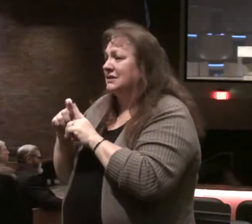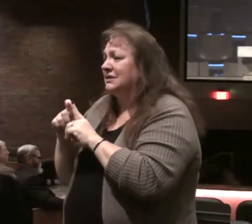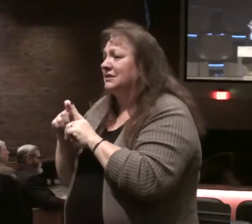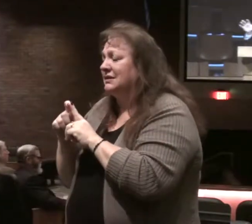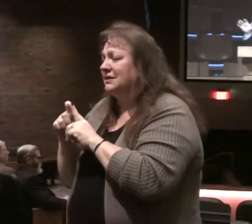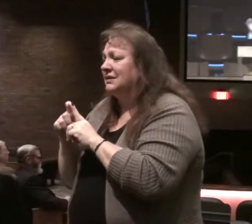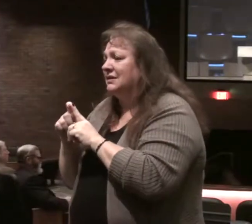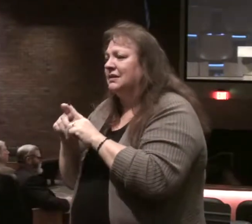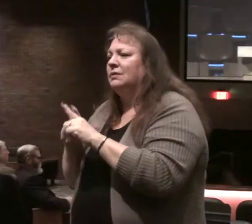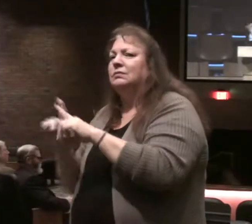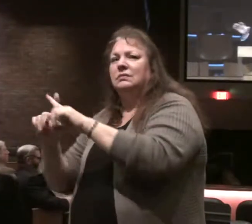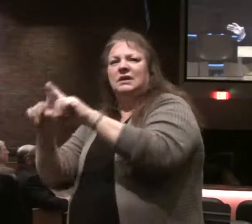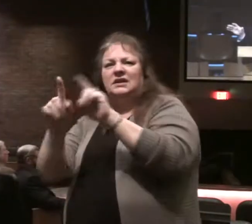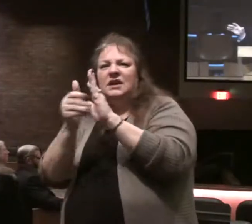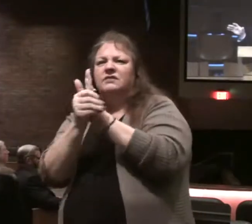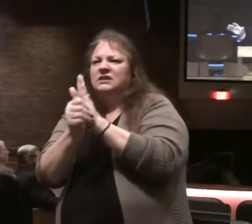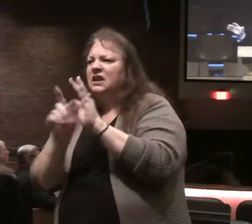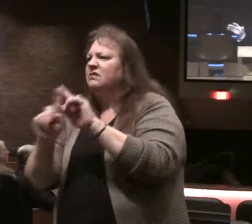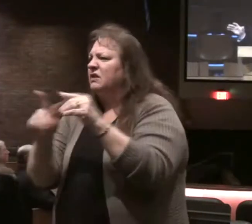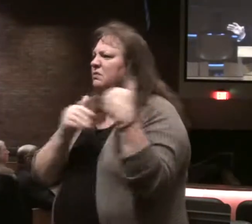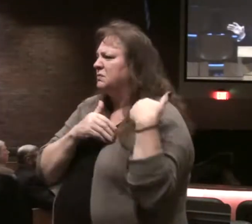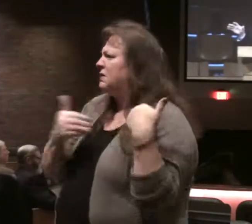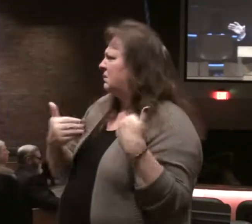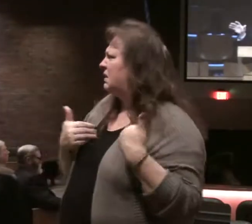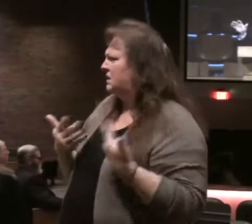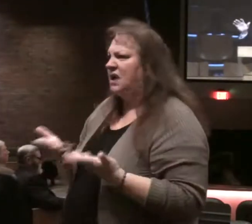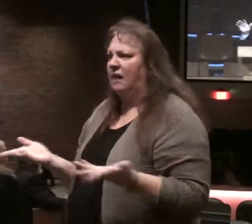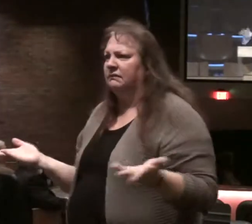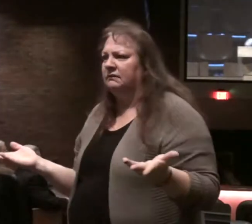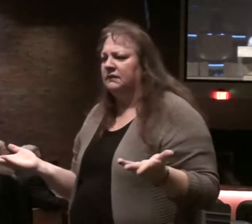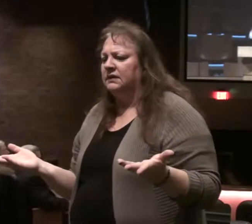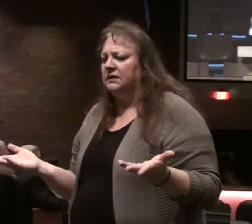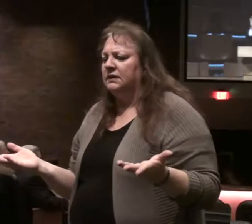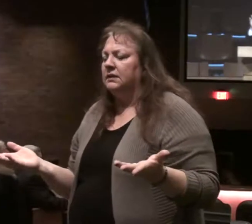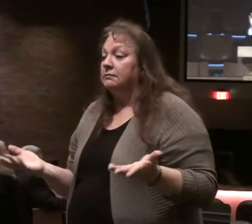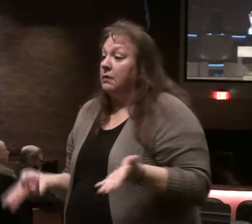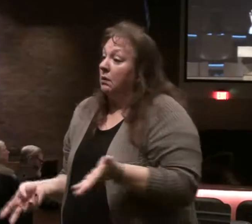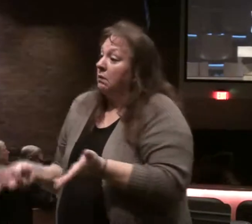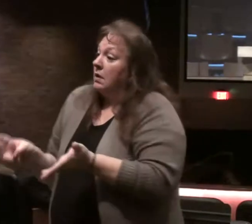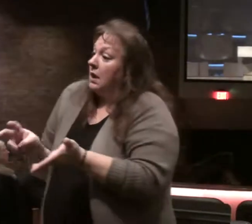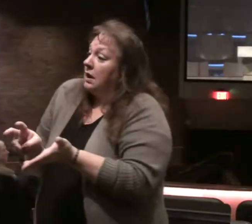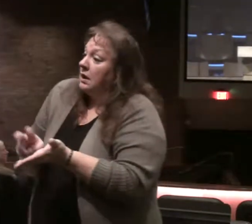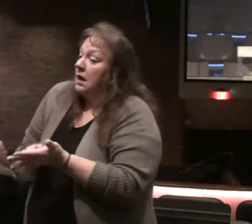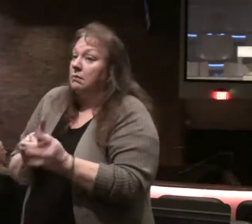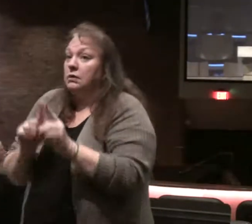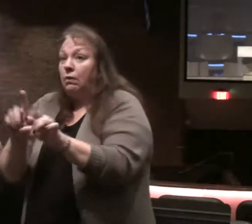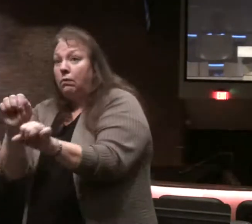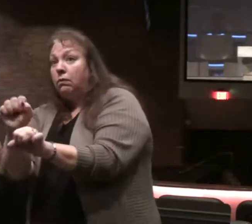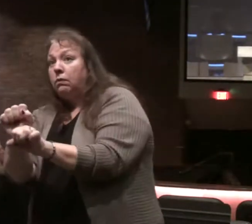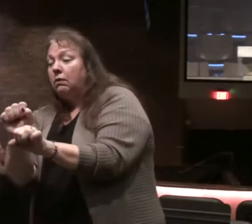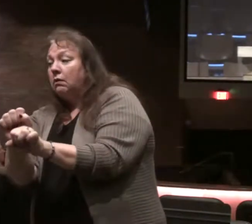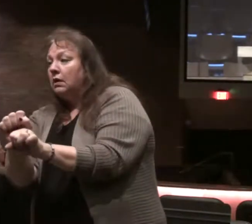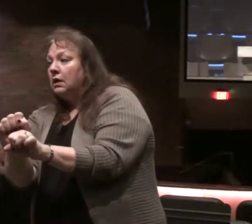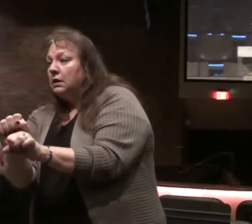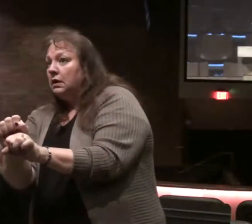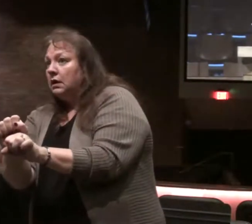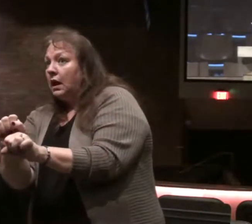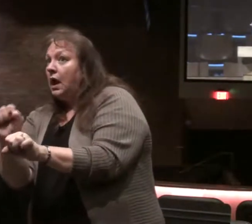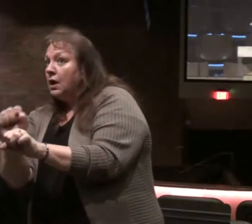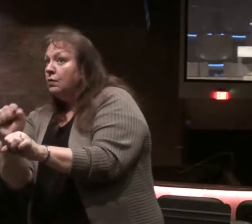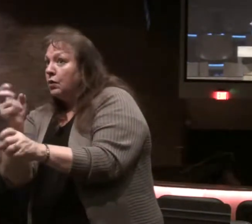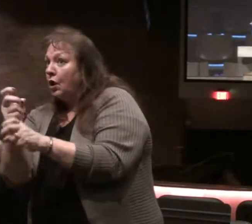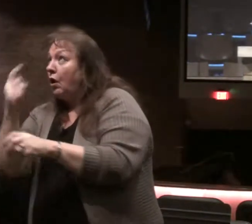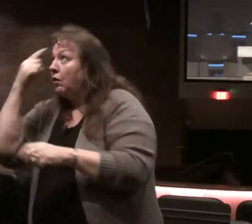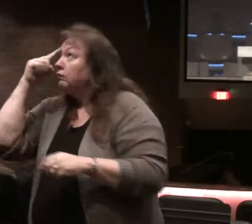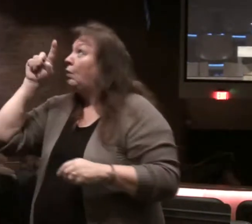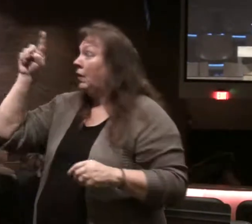And we all have different gifts and different responsibilities, but why do I get up every day and go to work and hopefully work hard for